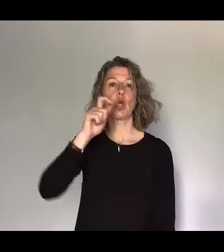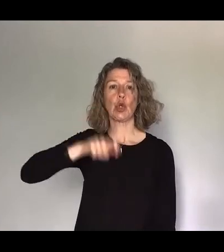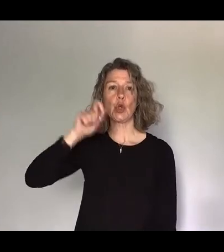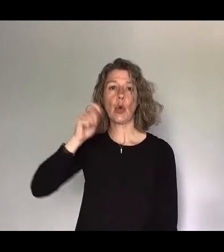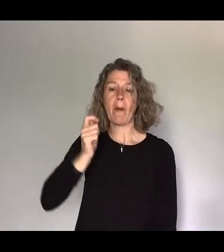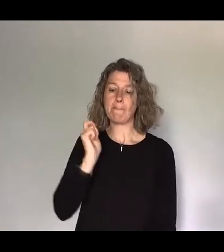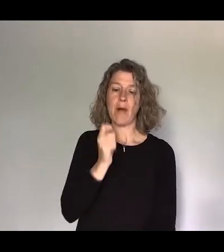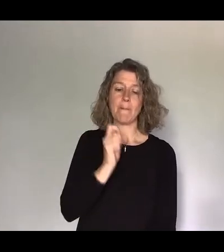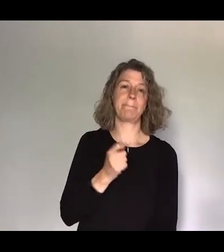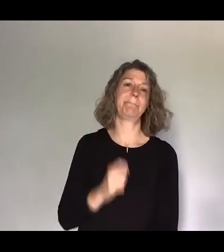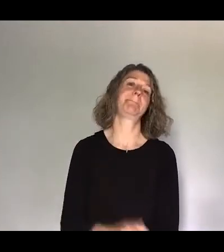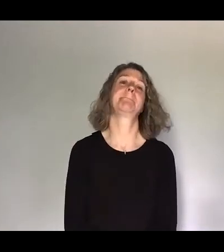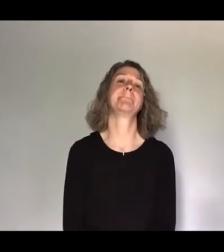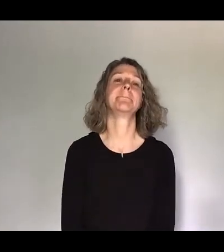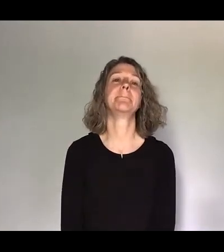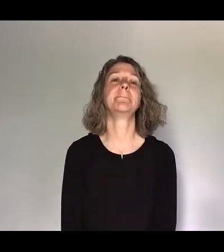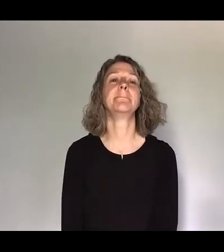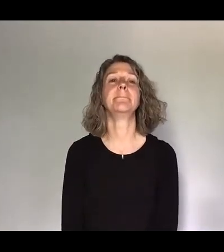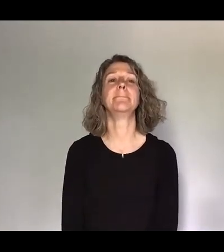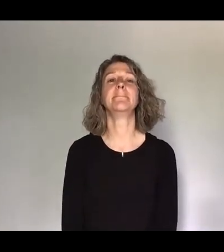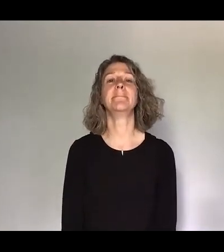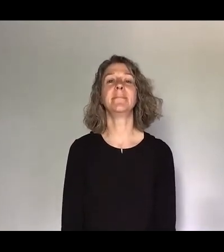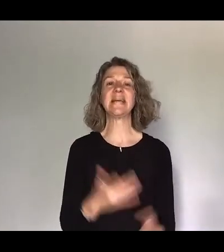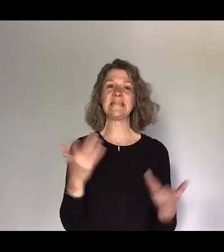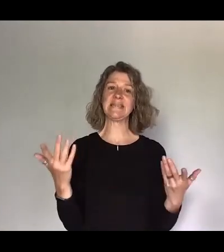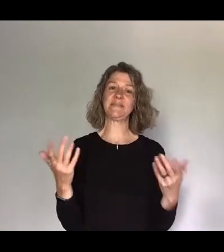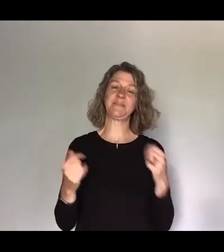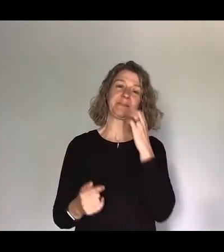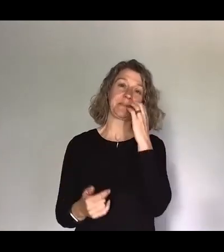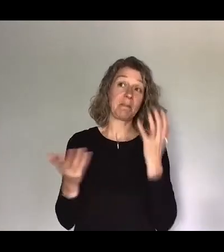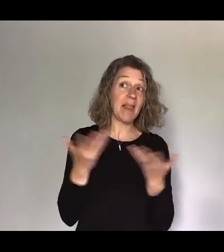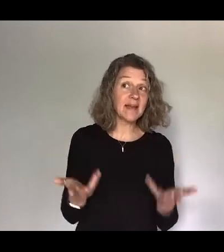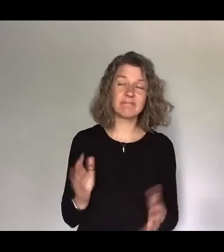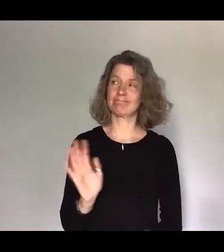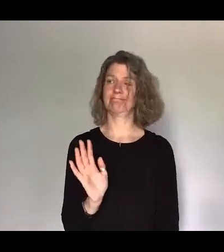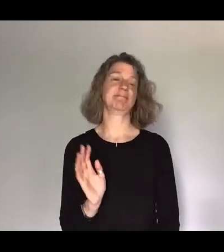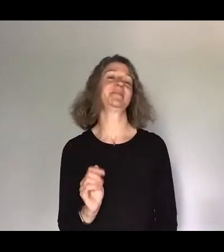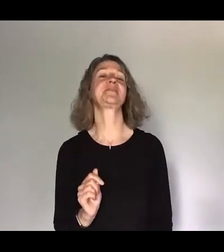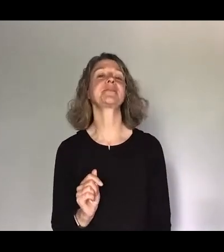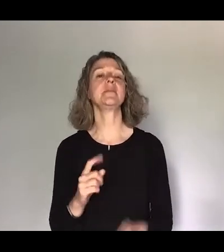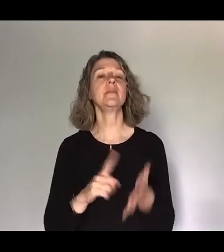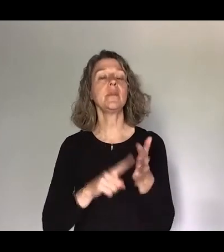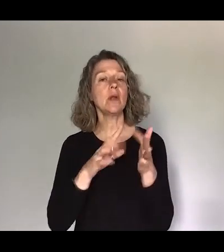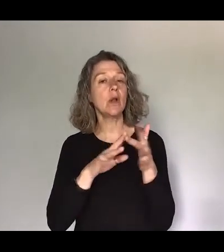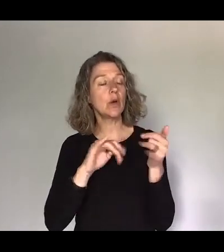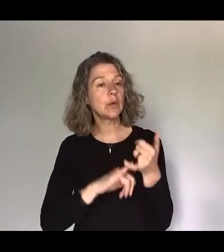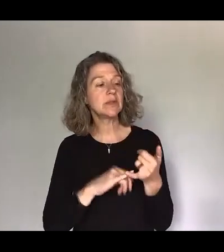now, couldn't we? Finish the live stream a bit of Bop what a shame. We might run out of time. Lewis, so a part of H2B College is